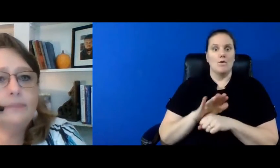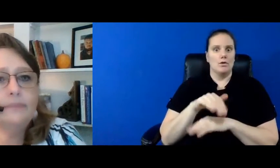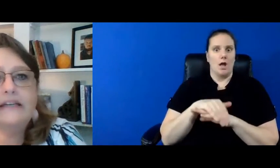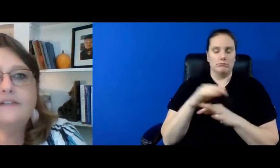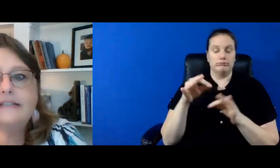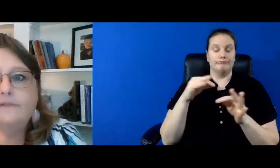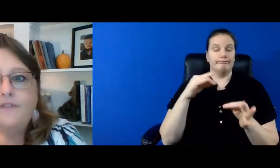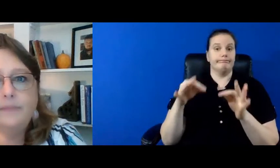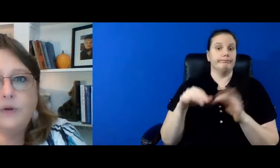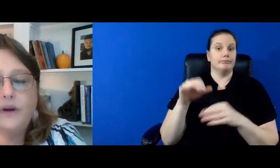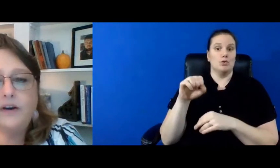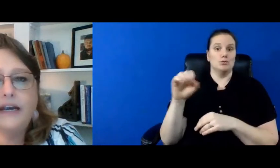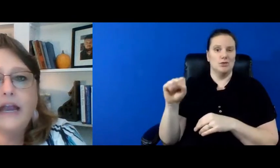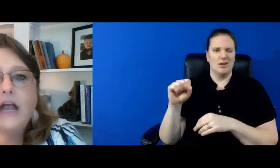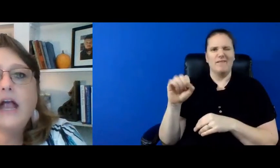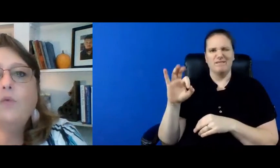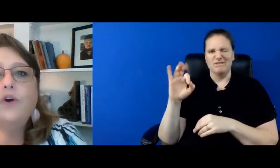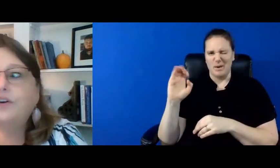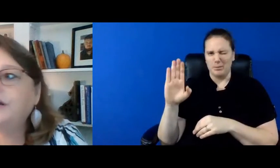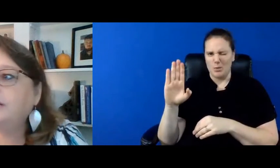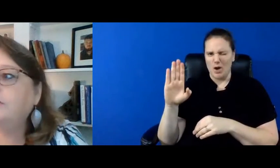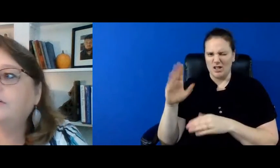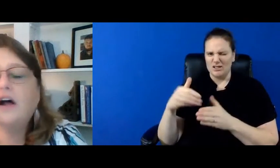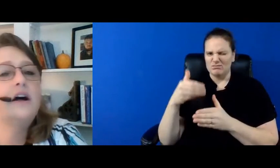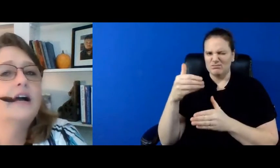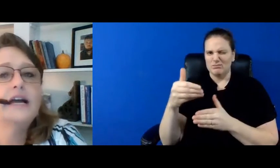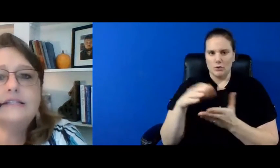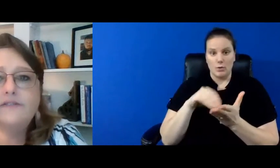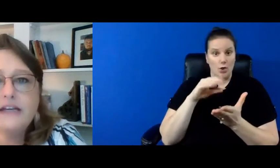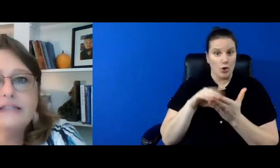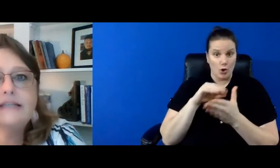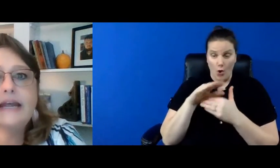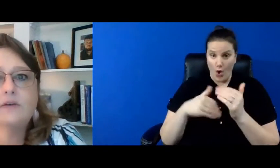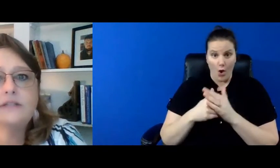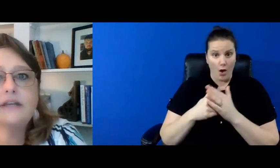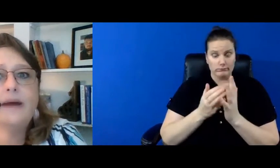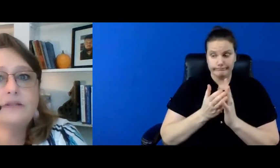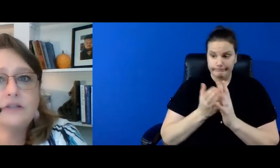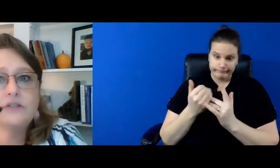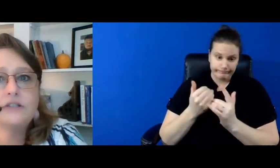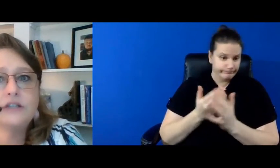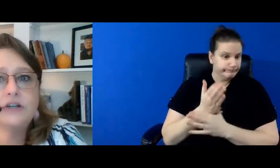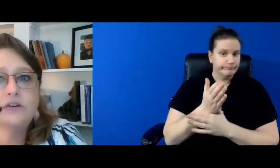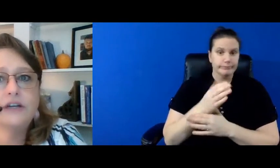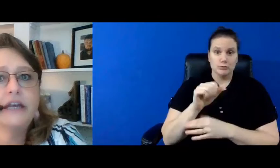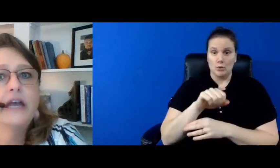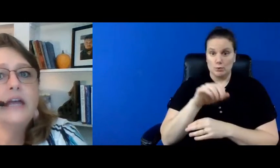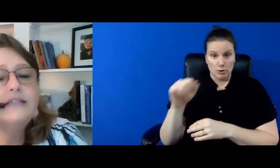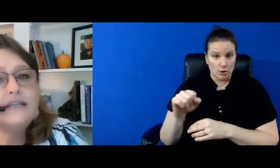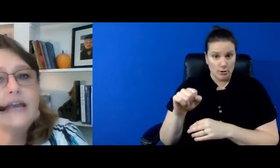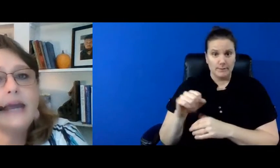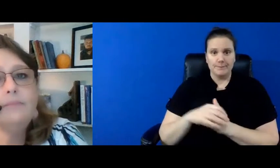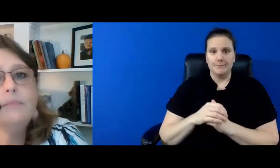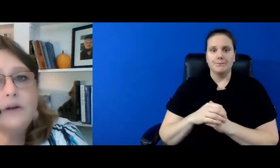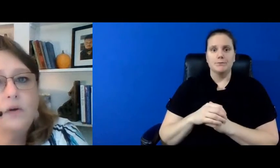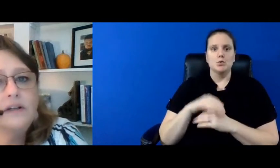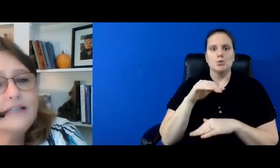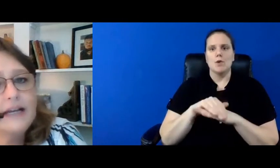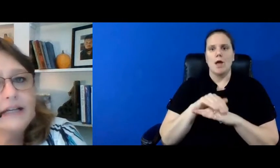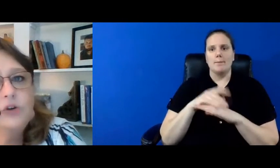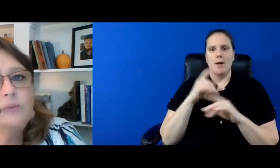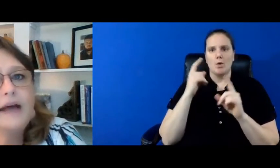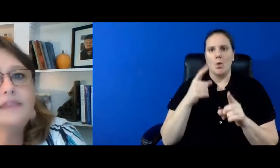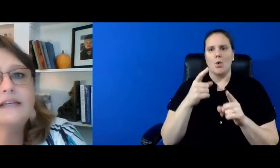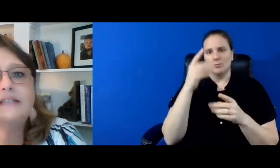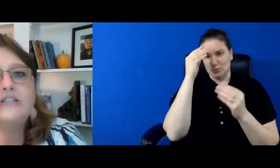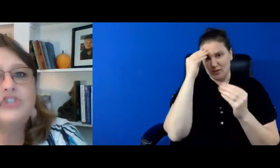security i believe it's in february where you're going to learn all kinds of ins and outs about social security tonight my goal